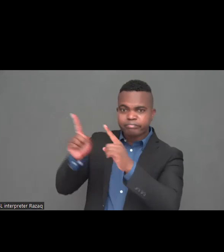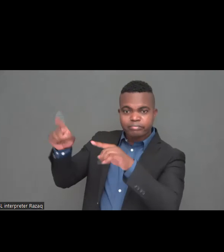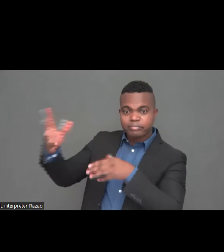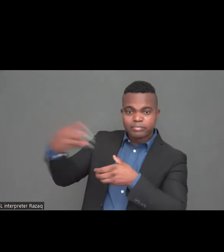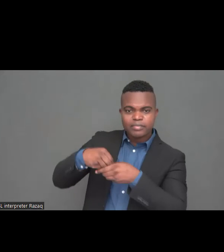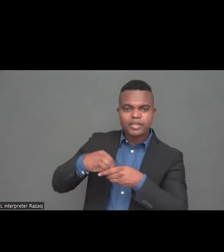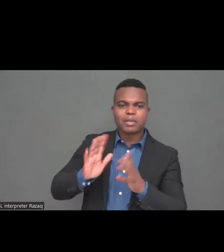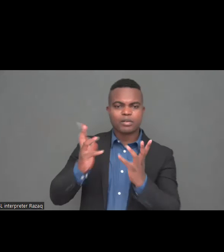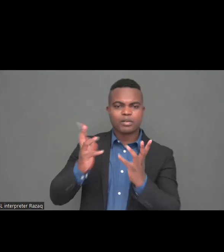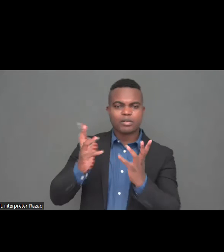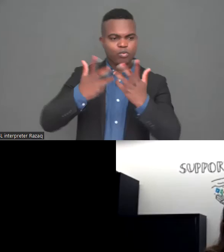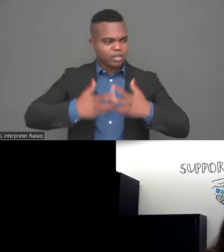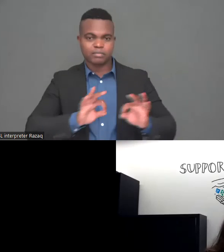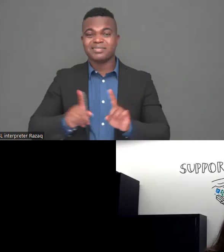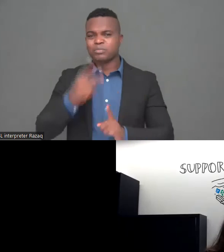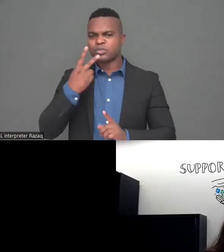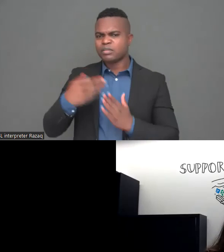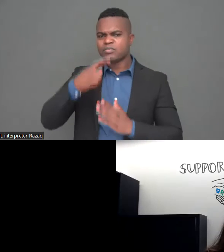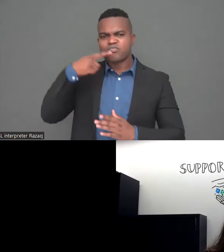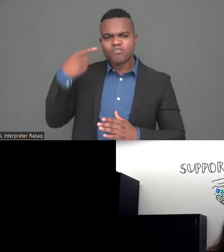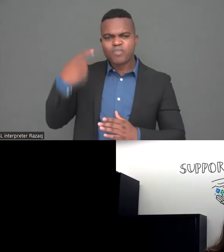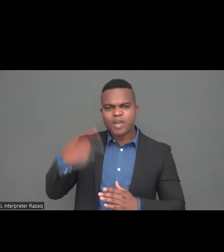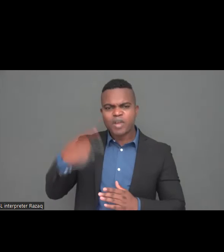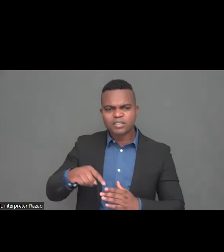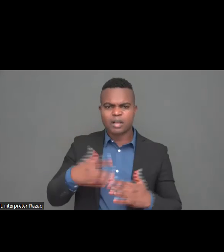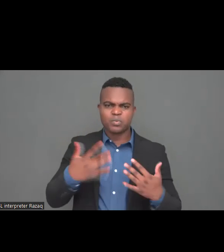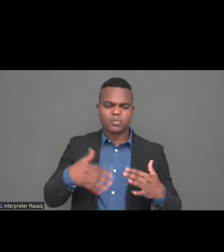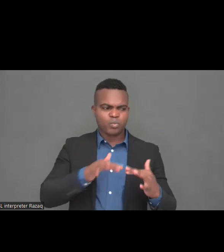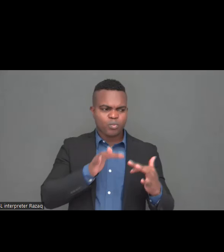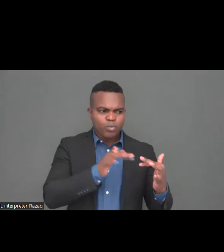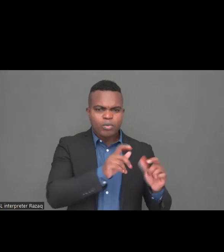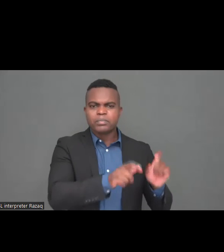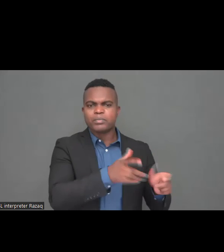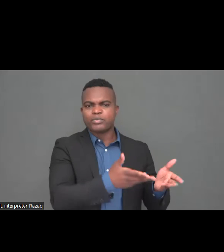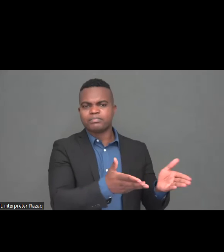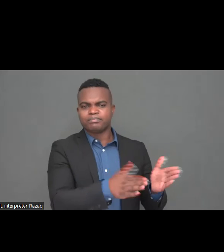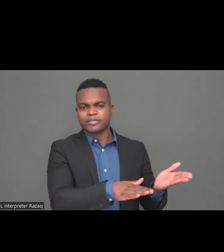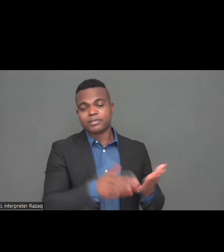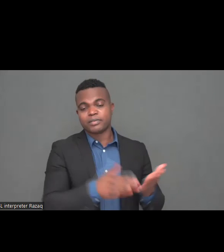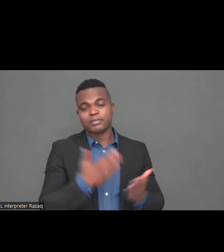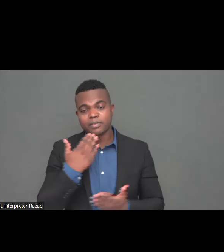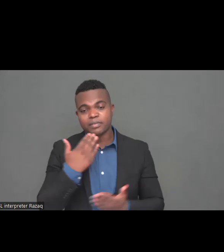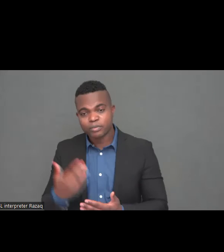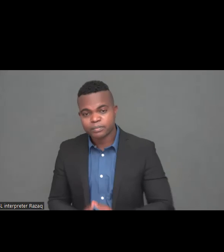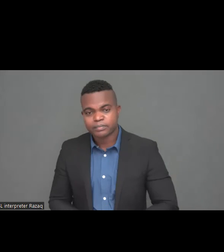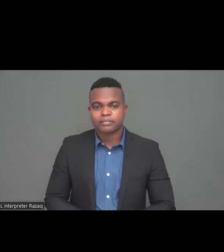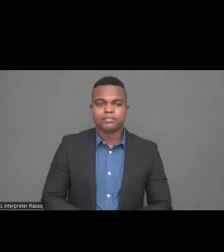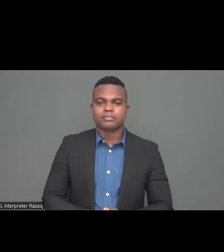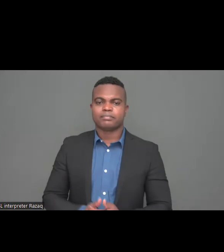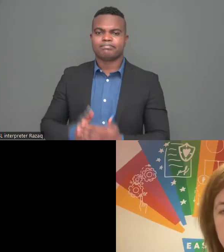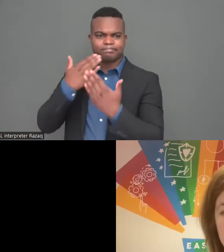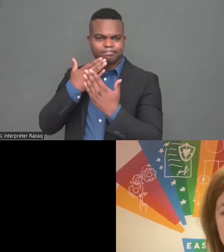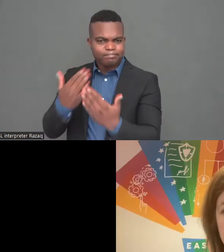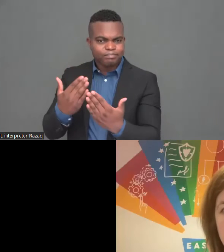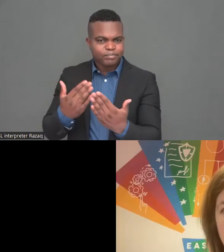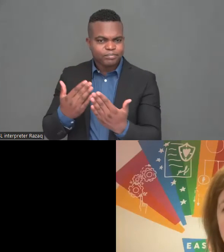thank you very much I now hand over to May Donva Secretary General of the European Association of Service Providers